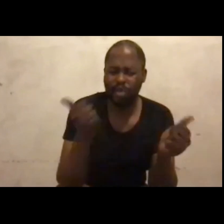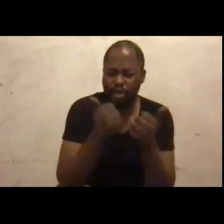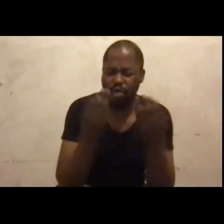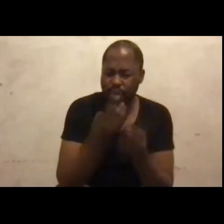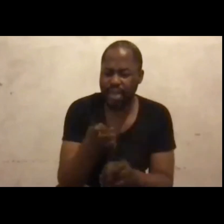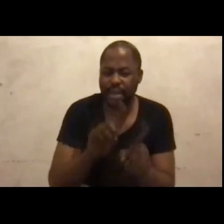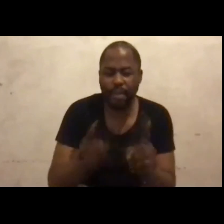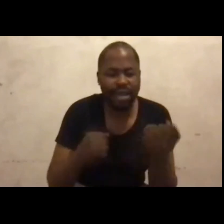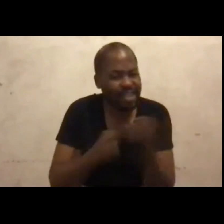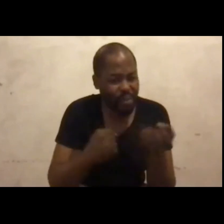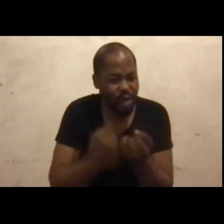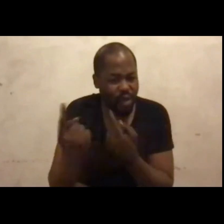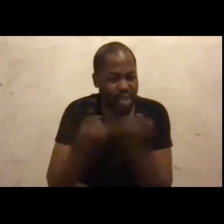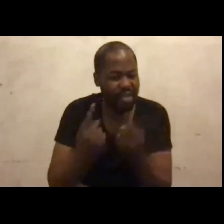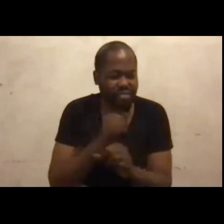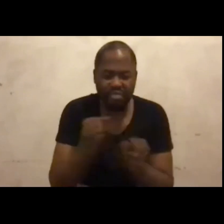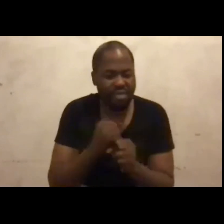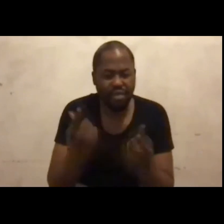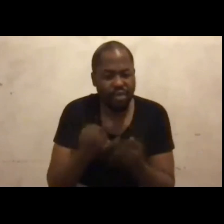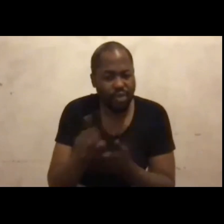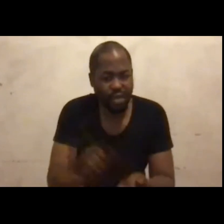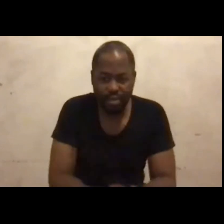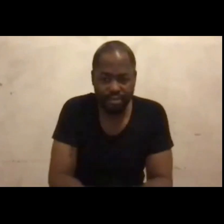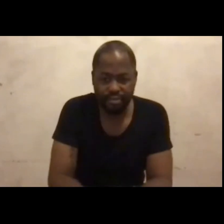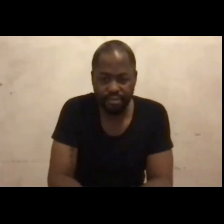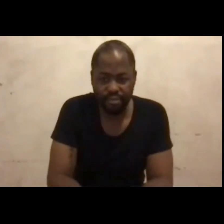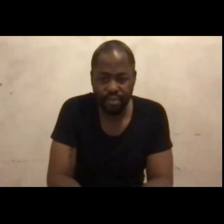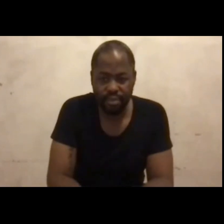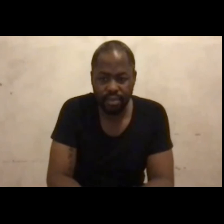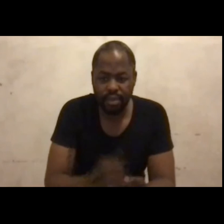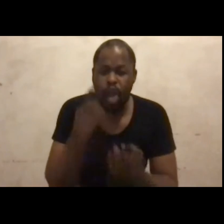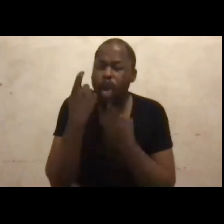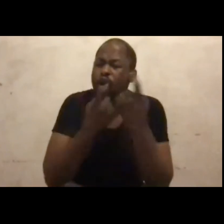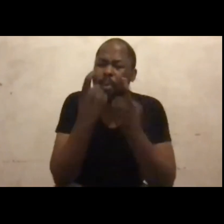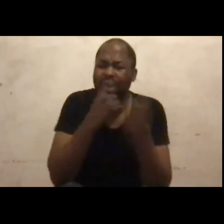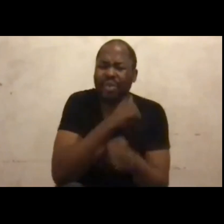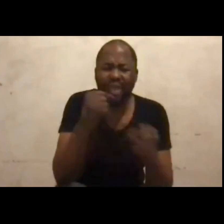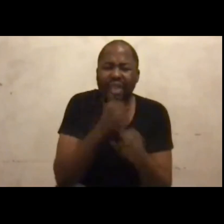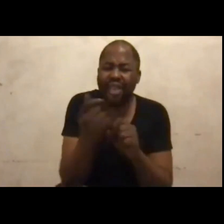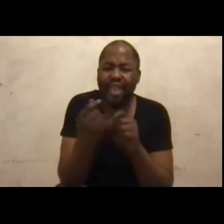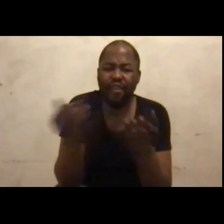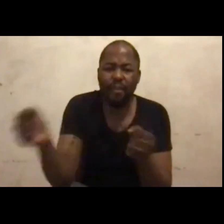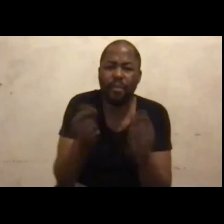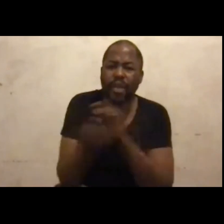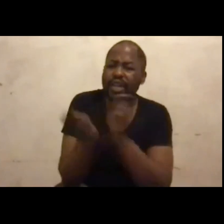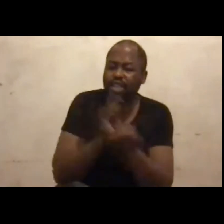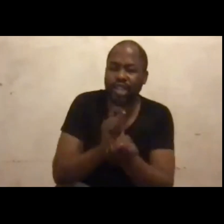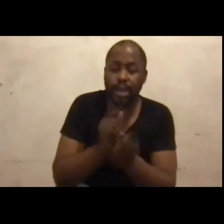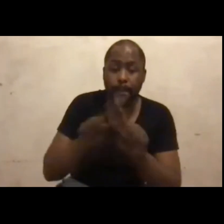bring any change? Complaints do not bring change. Actions bring change.